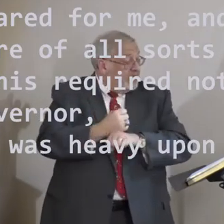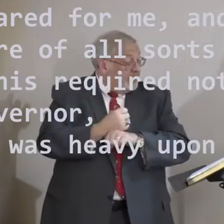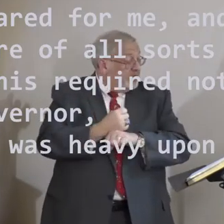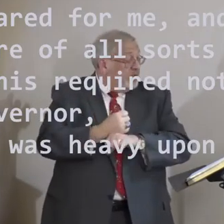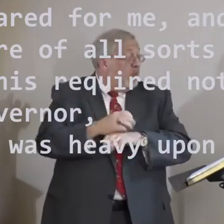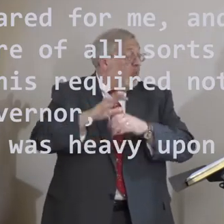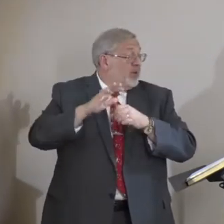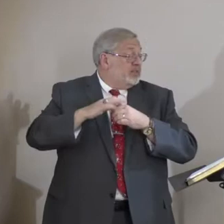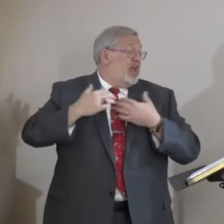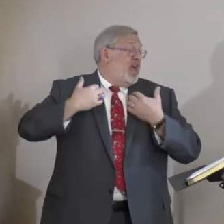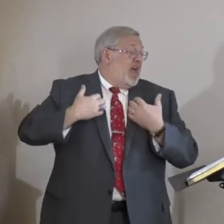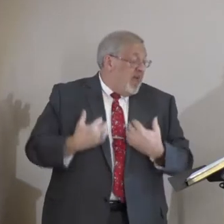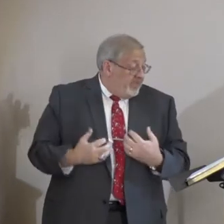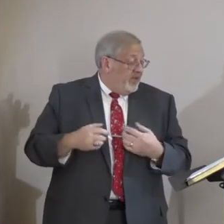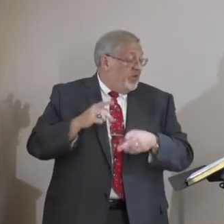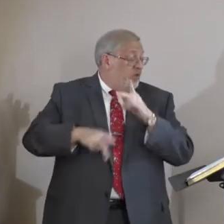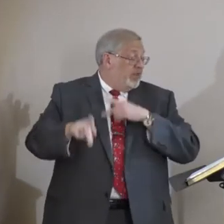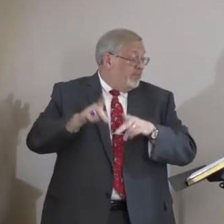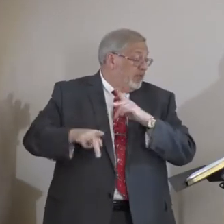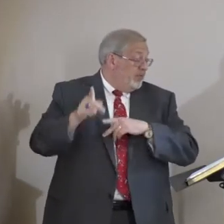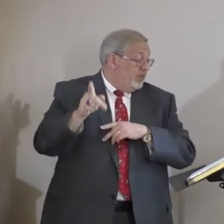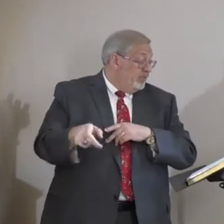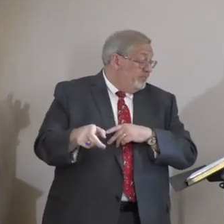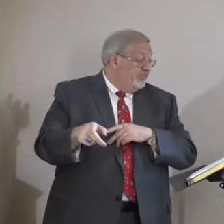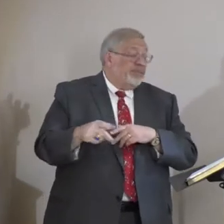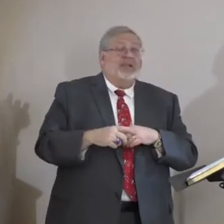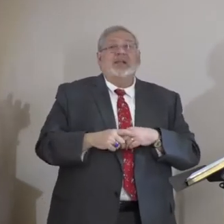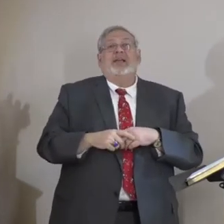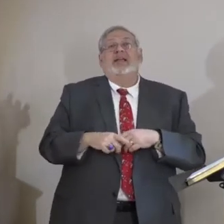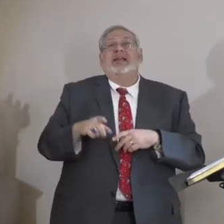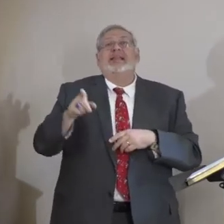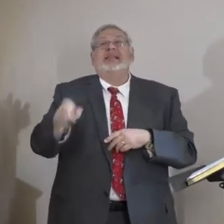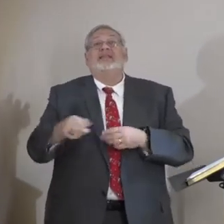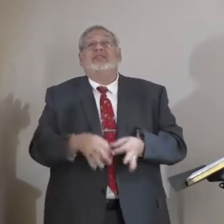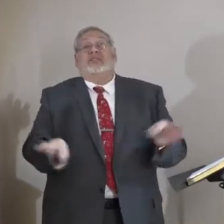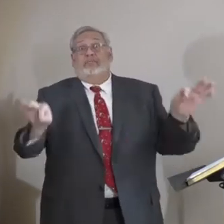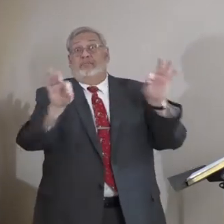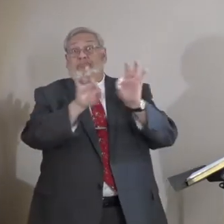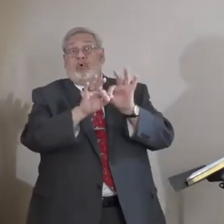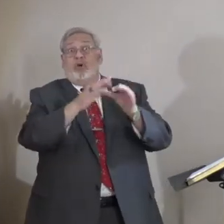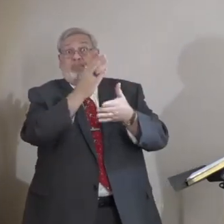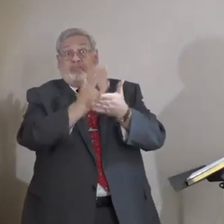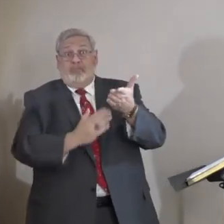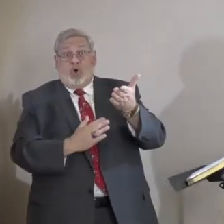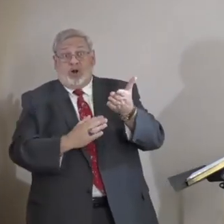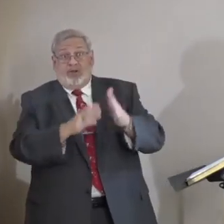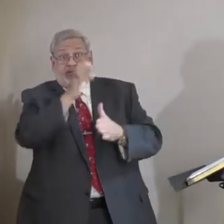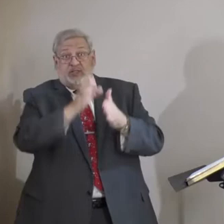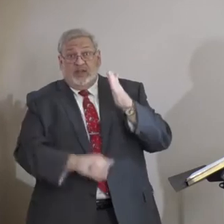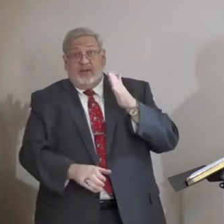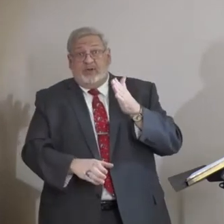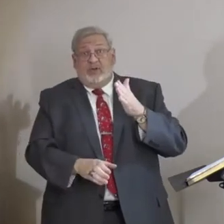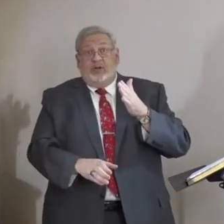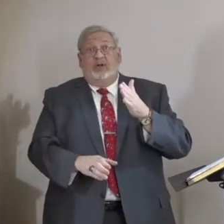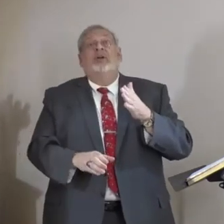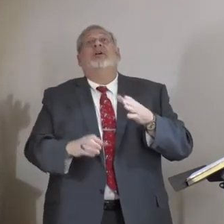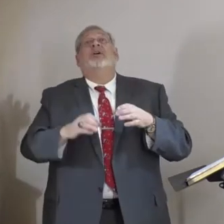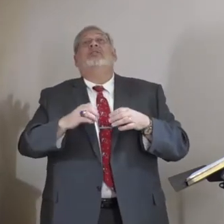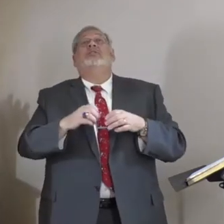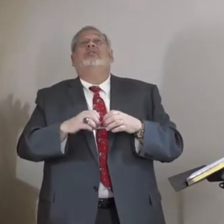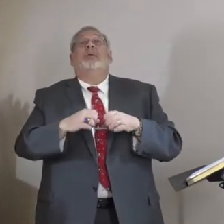this people. You know, this is really the key here to curing